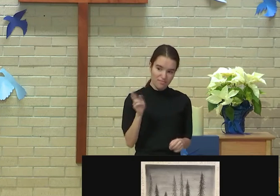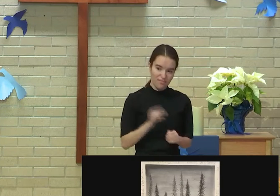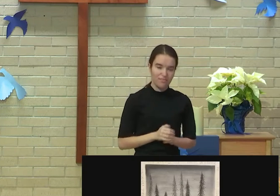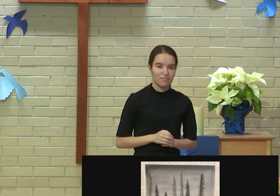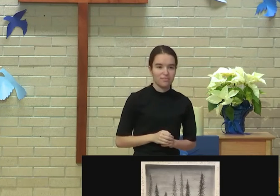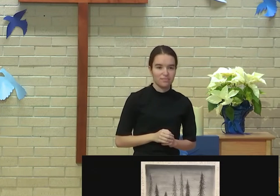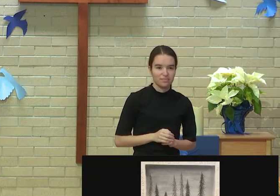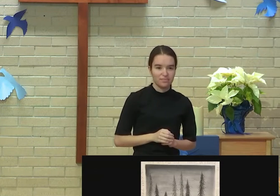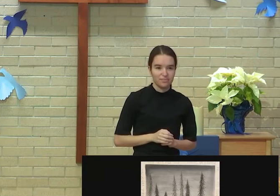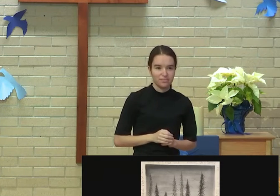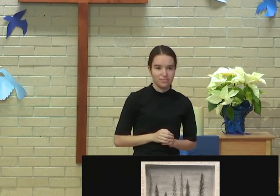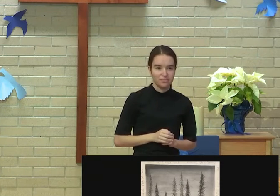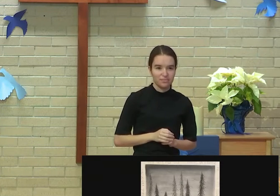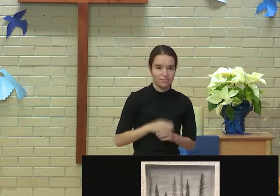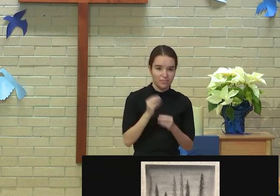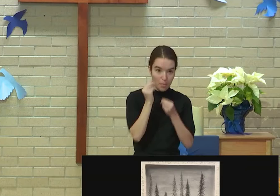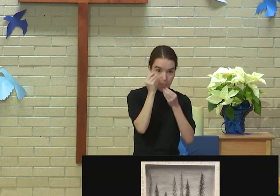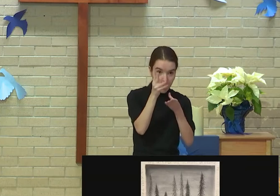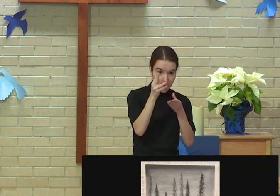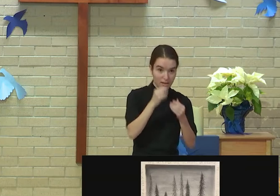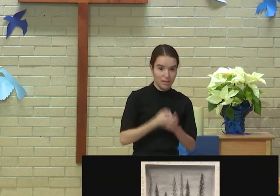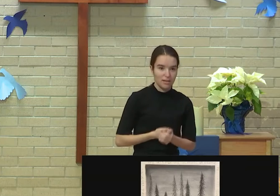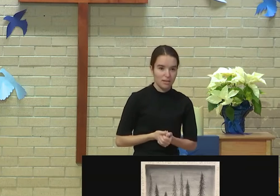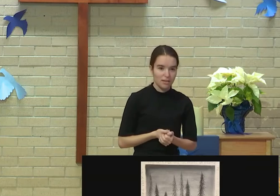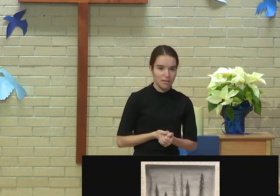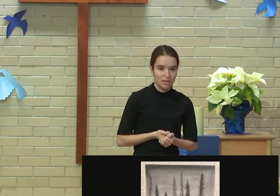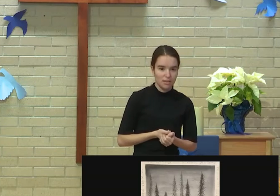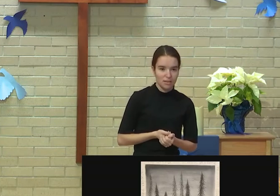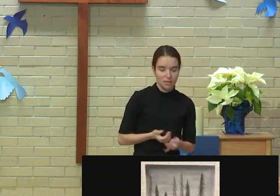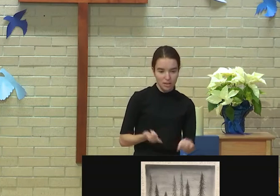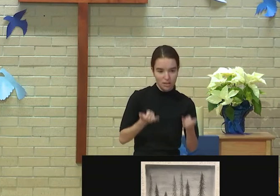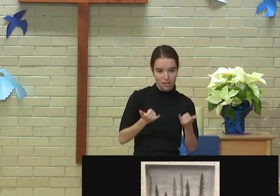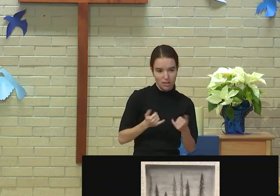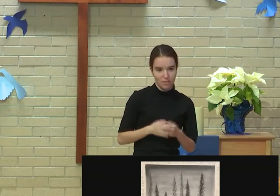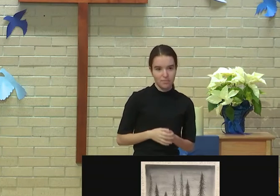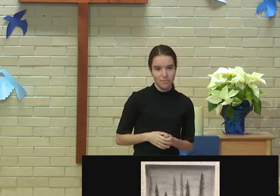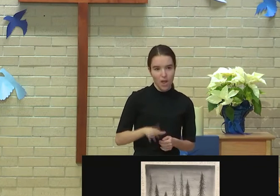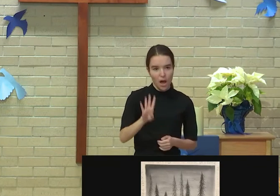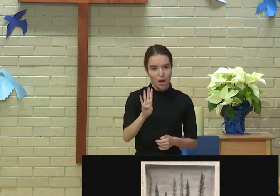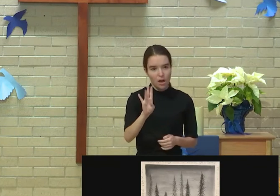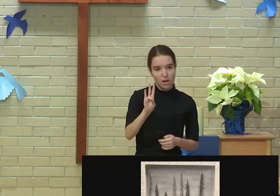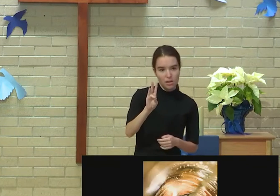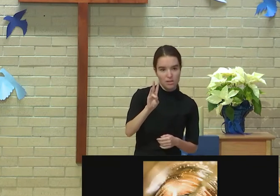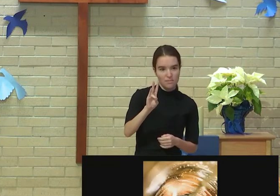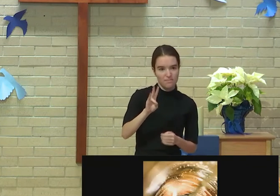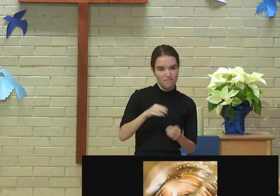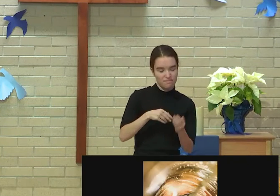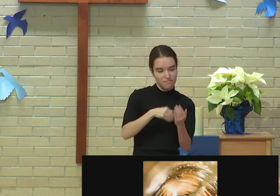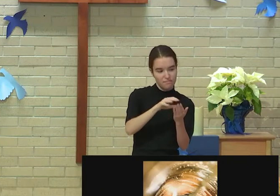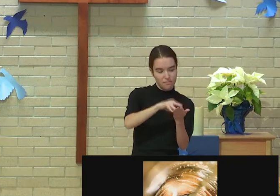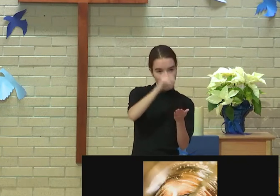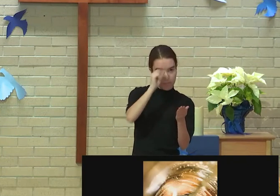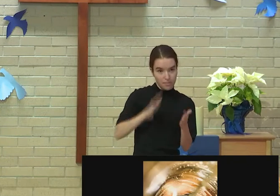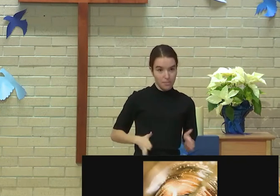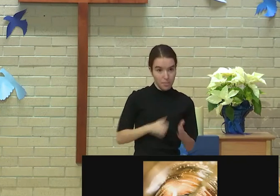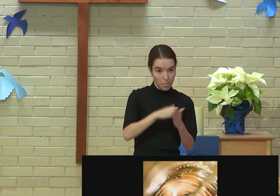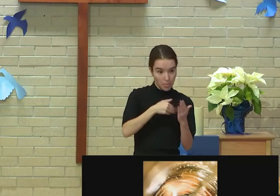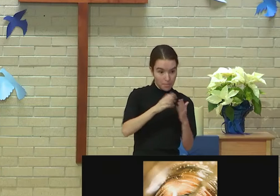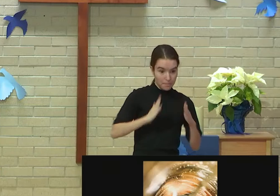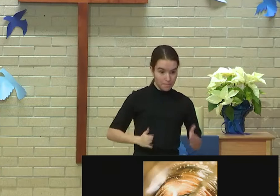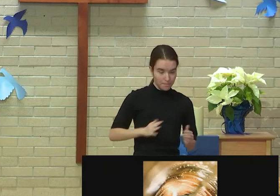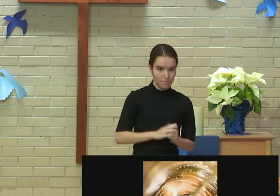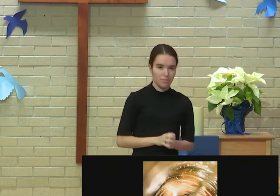So some information about this particular exhibit. This year's exhibit includes 47 different student artists, representing